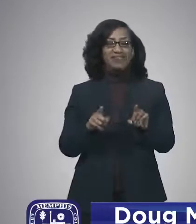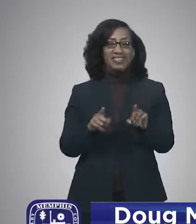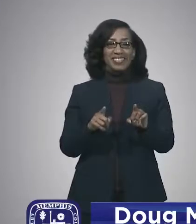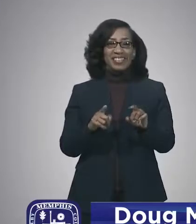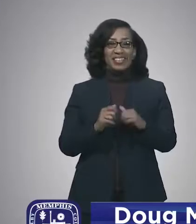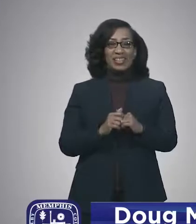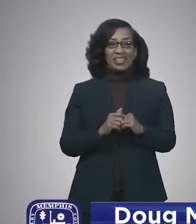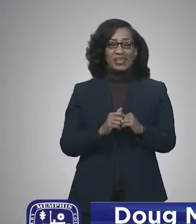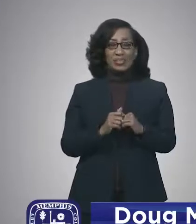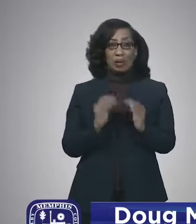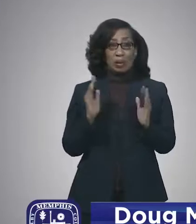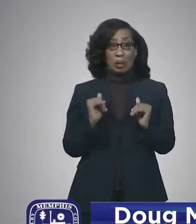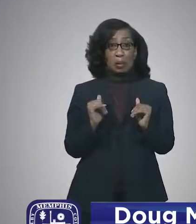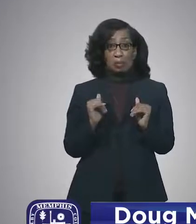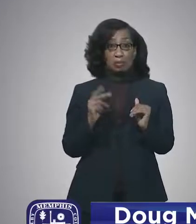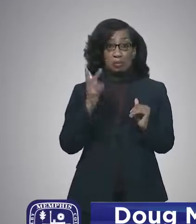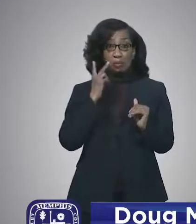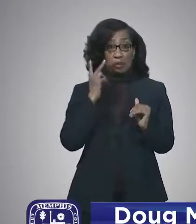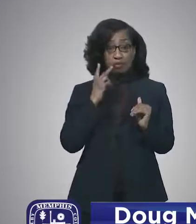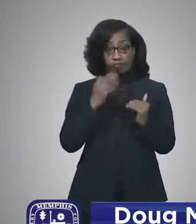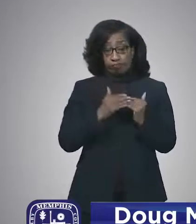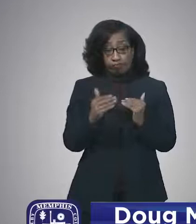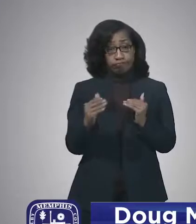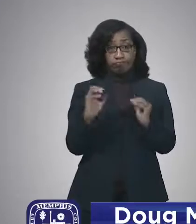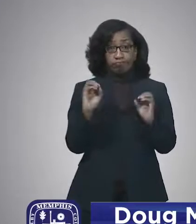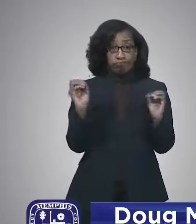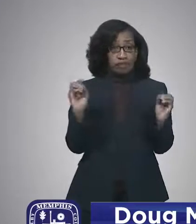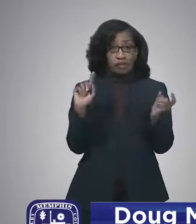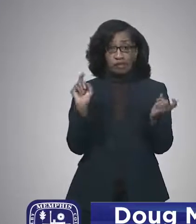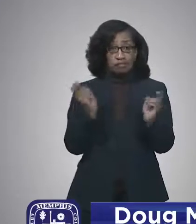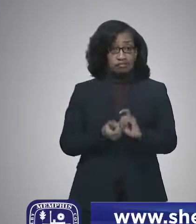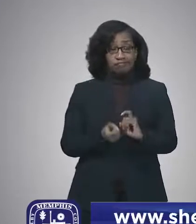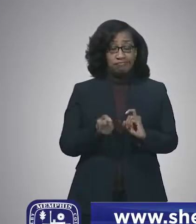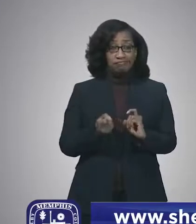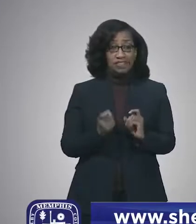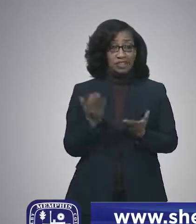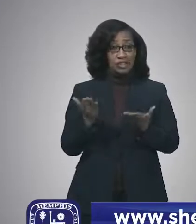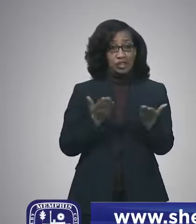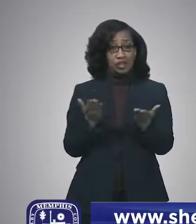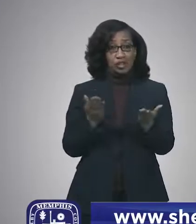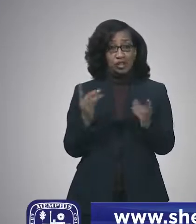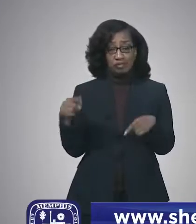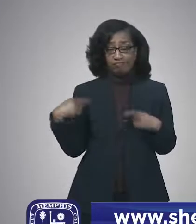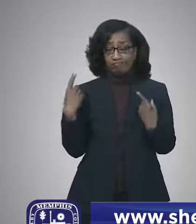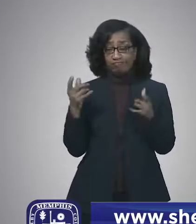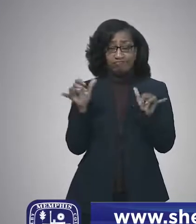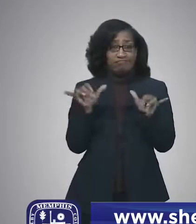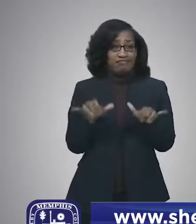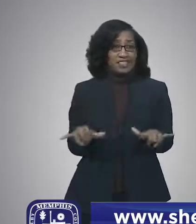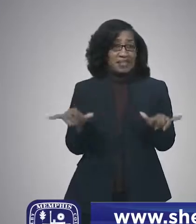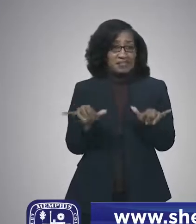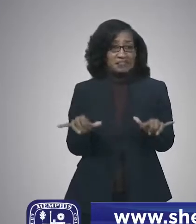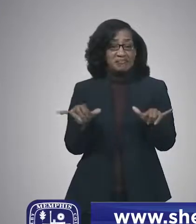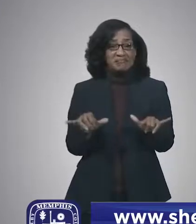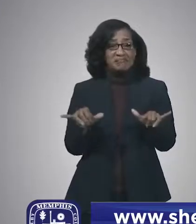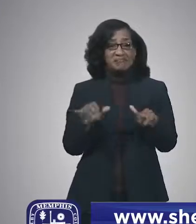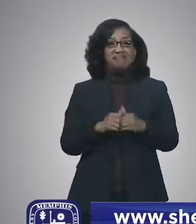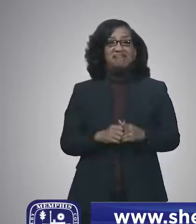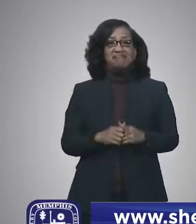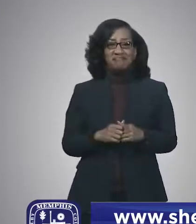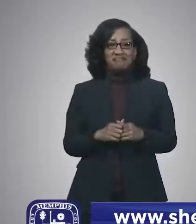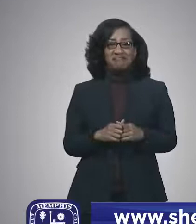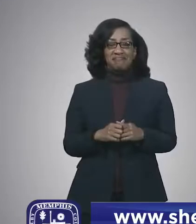hope, uh, nobody saw any differences, uh, in the services that were provided, and that's a testament to the hard work of everybody to make sure this is a seamless